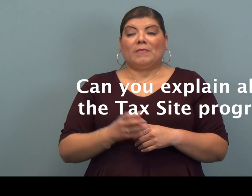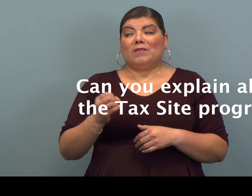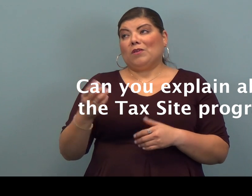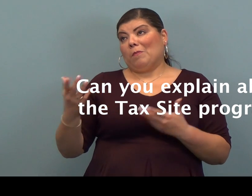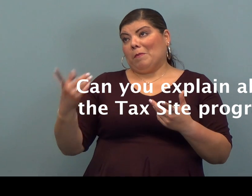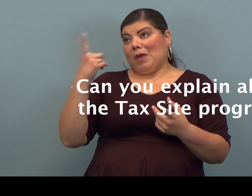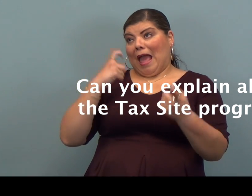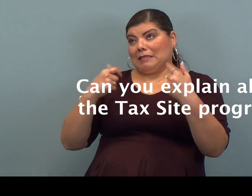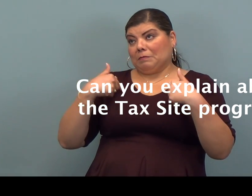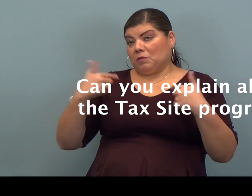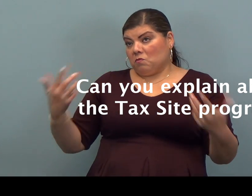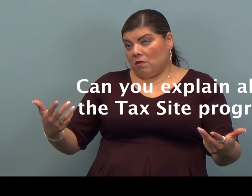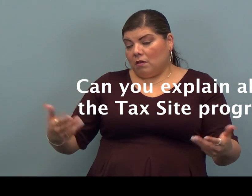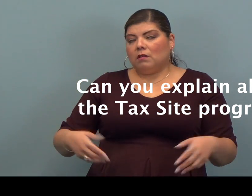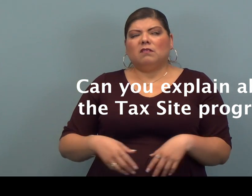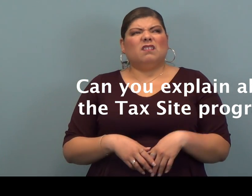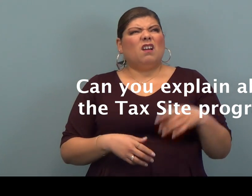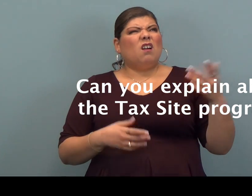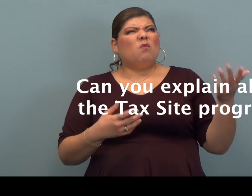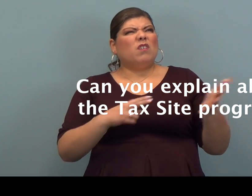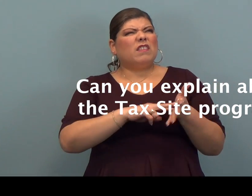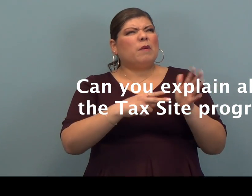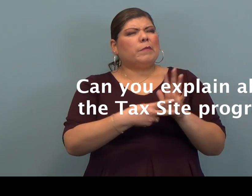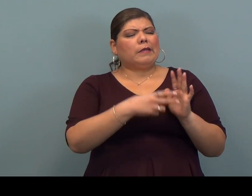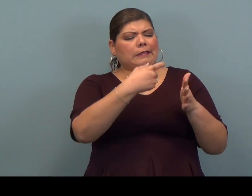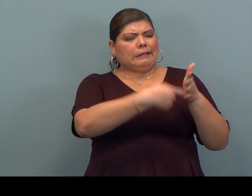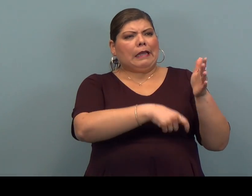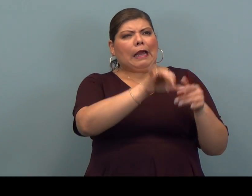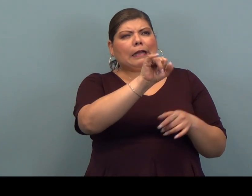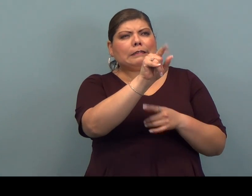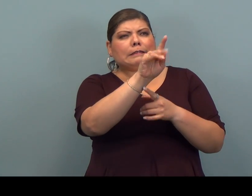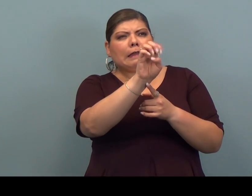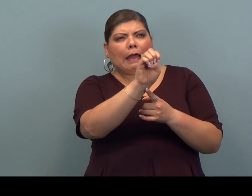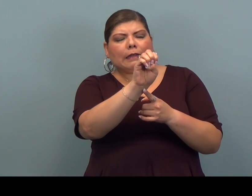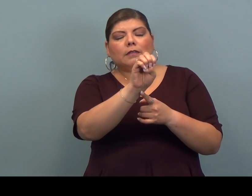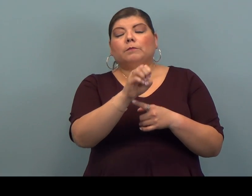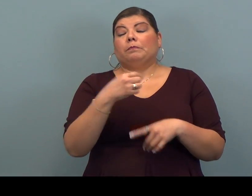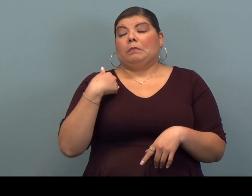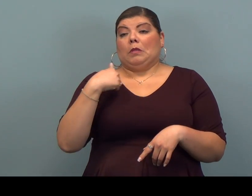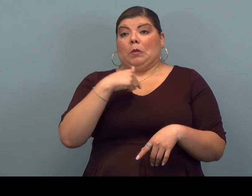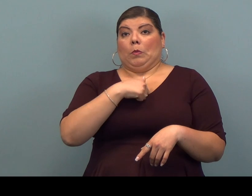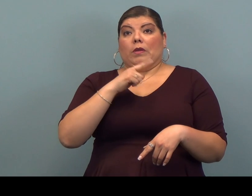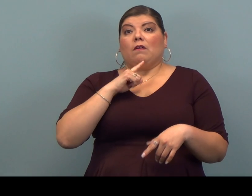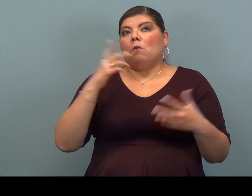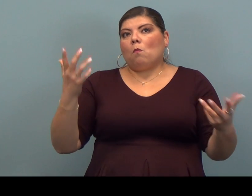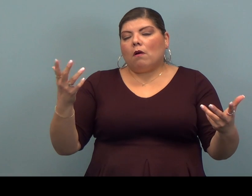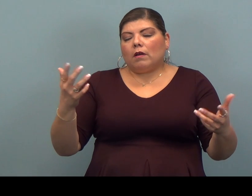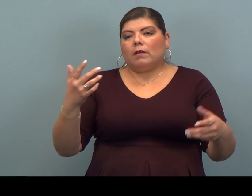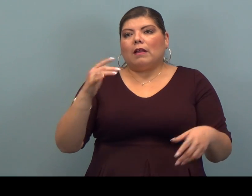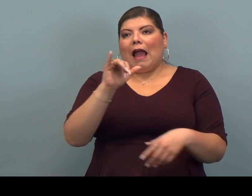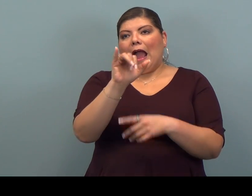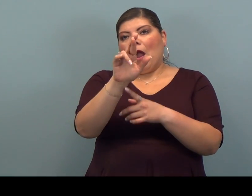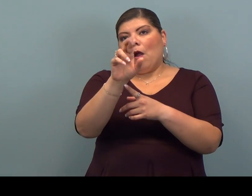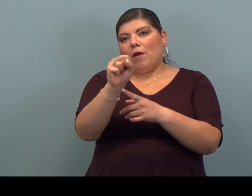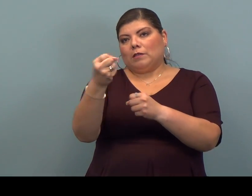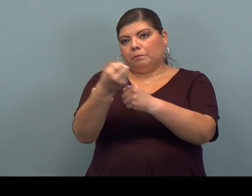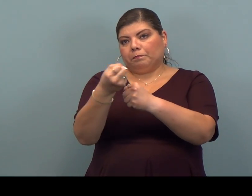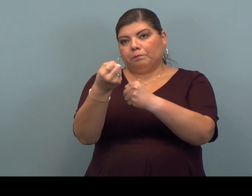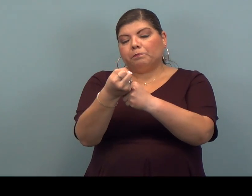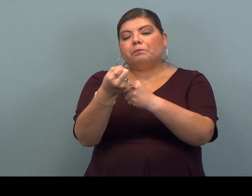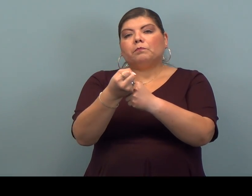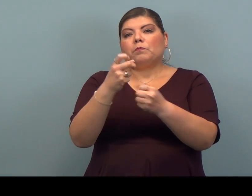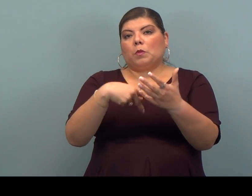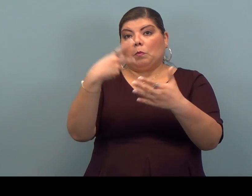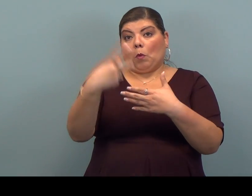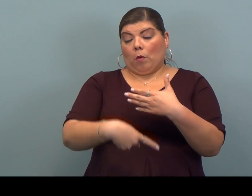So you may be asking, what is a tax site? Well, we are an IRS sponsored